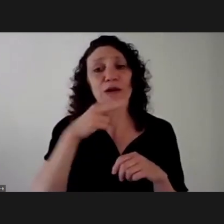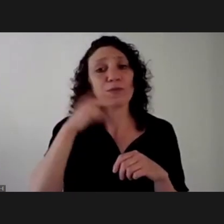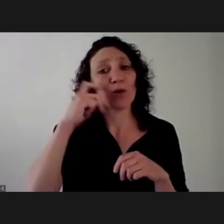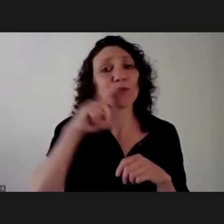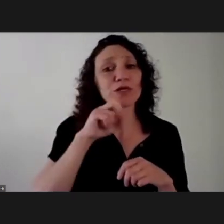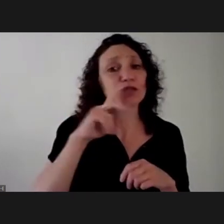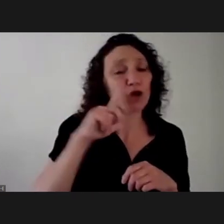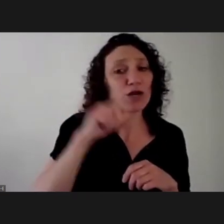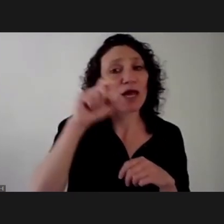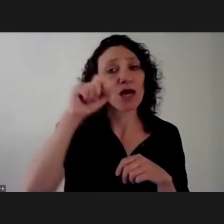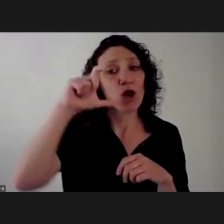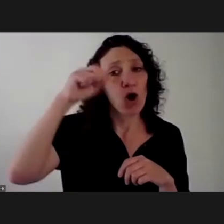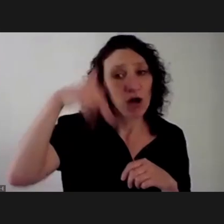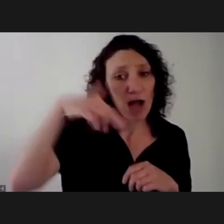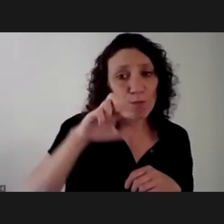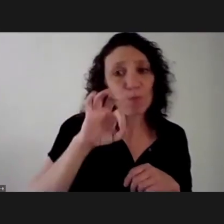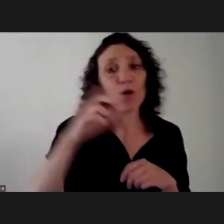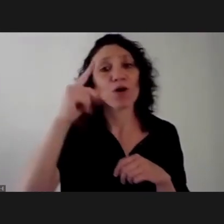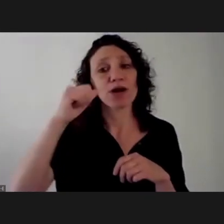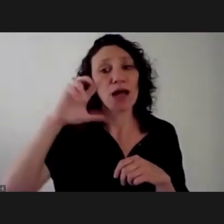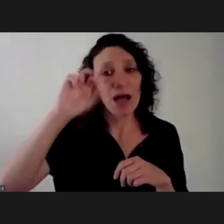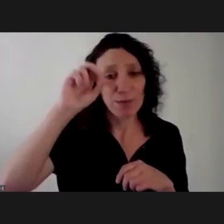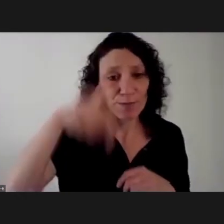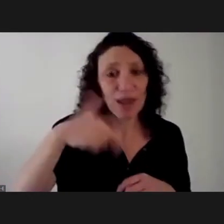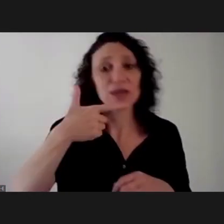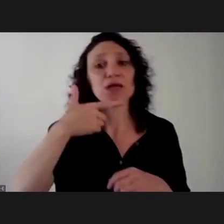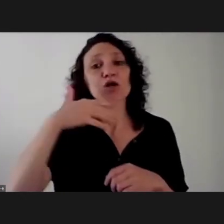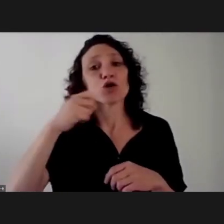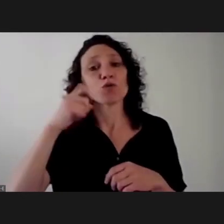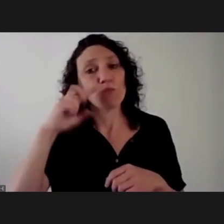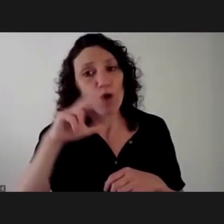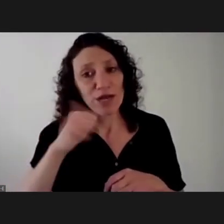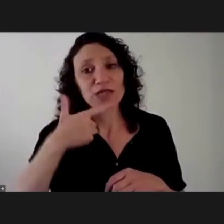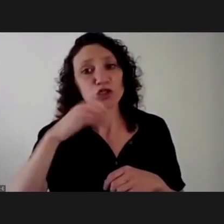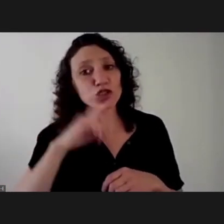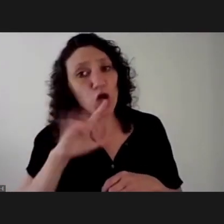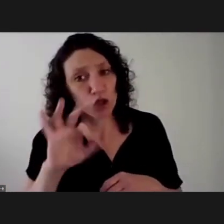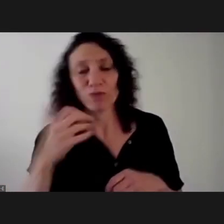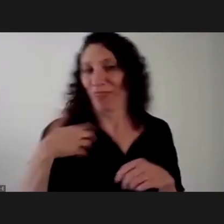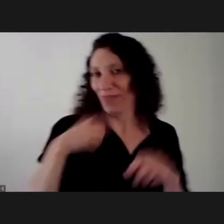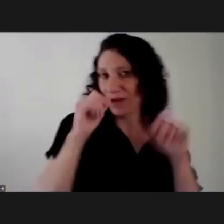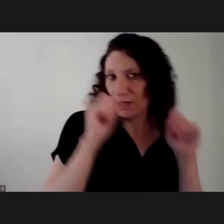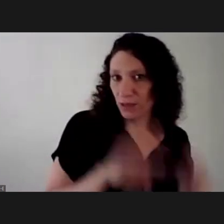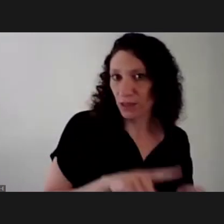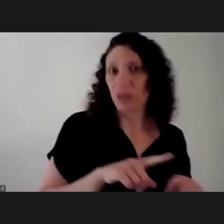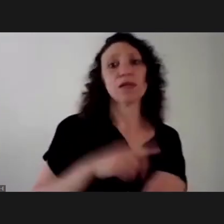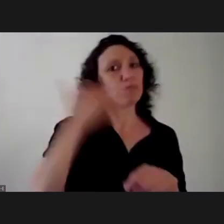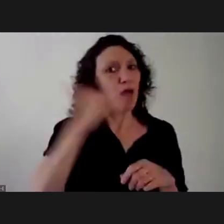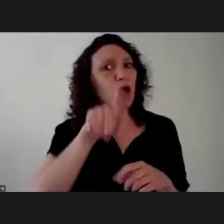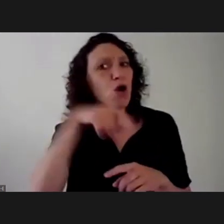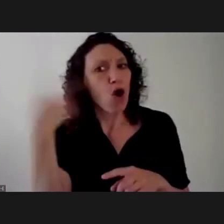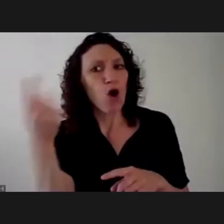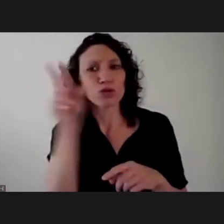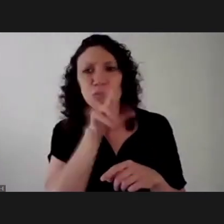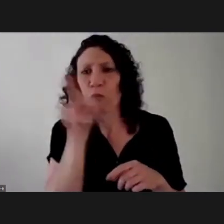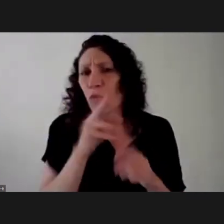as Victoria Ocampo, Maverick Covid, Moira Soto in Argentina. Among many